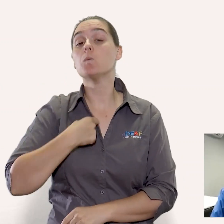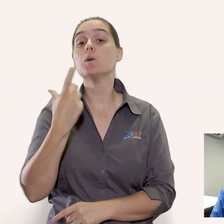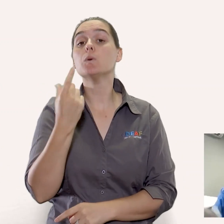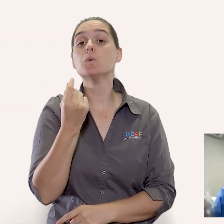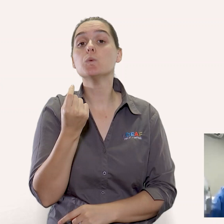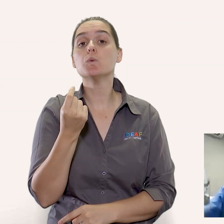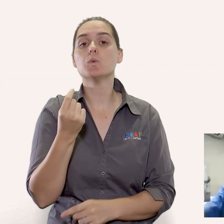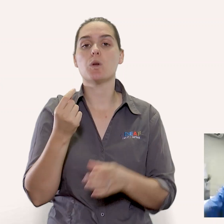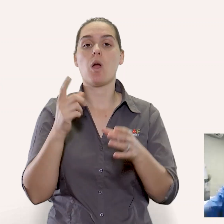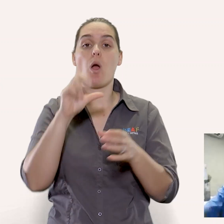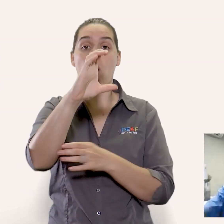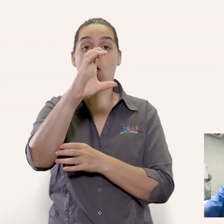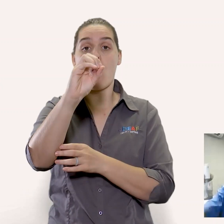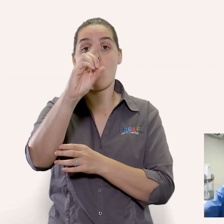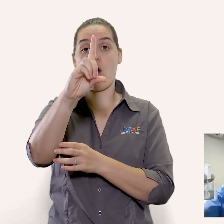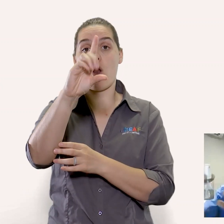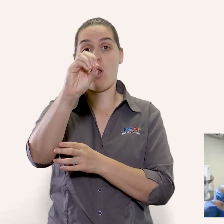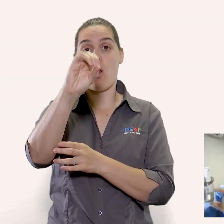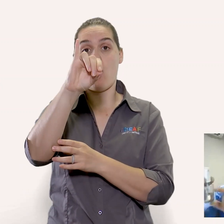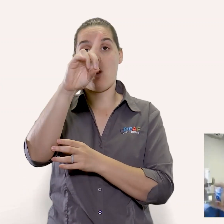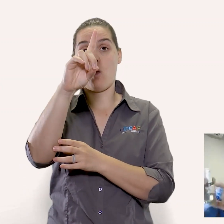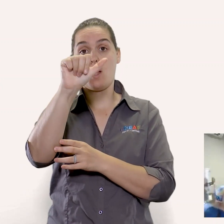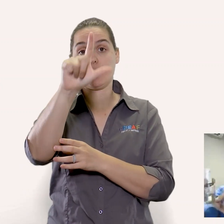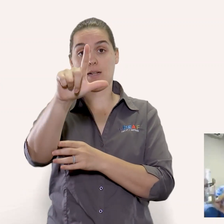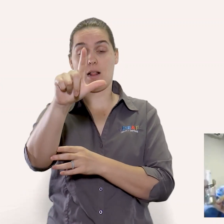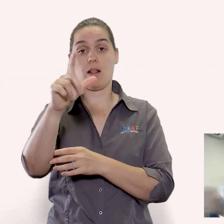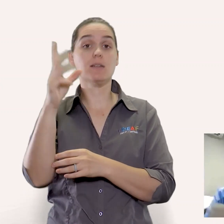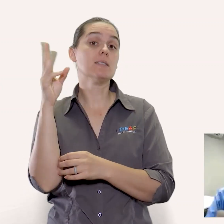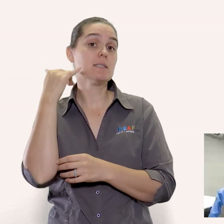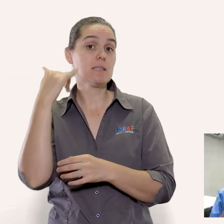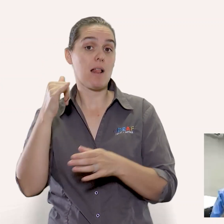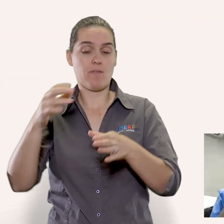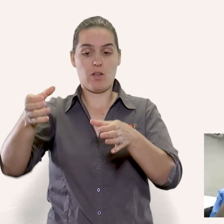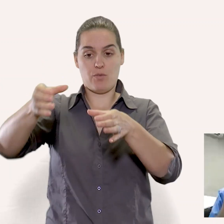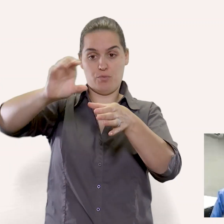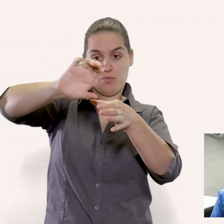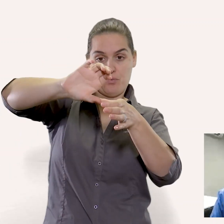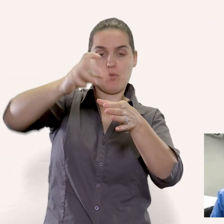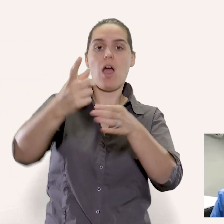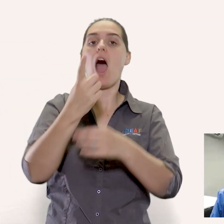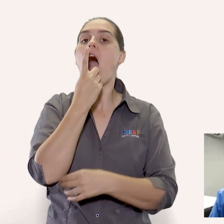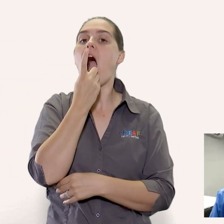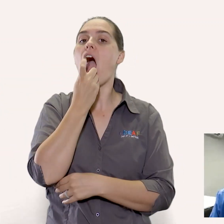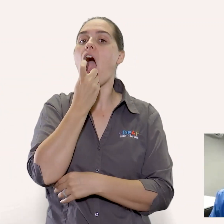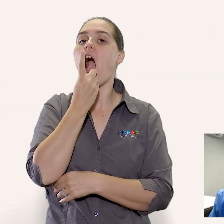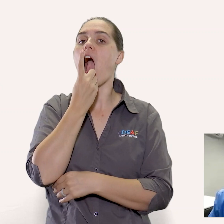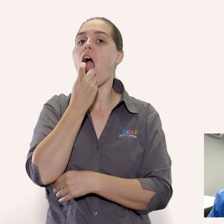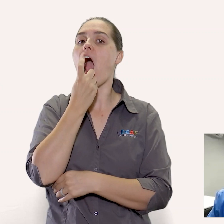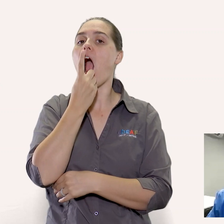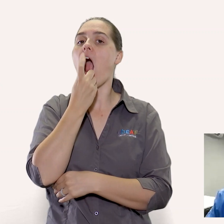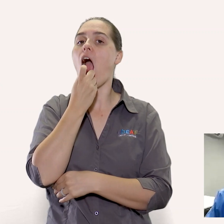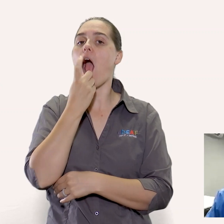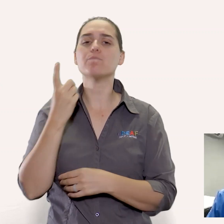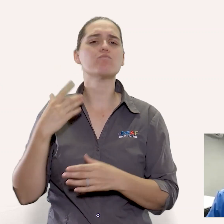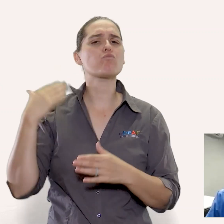what we do is is we add colloidal silver to these containers and you spray your mouth and your throat on a regular basis throughout the day